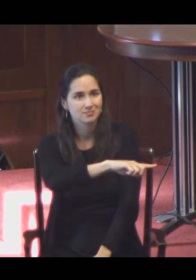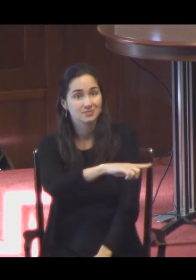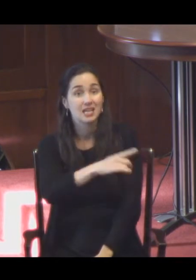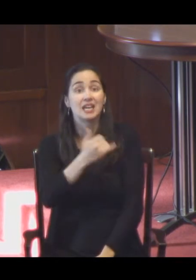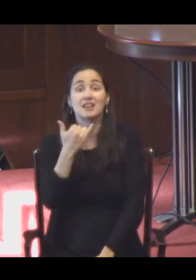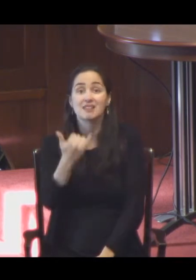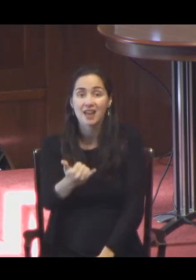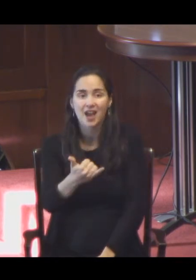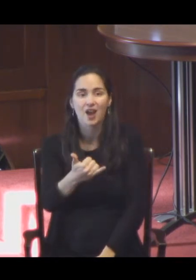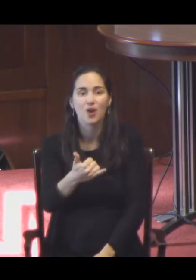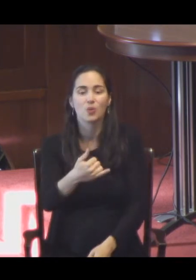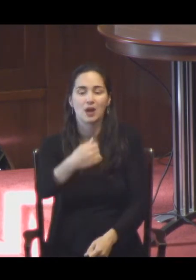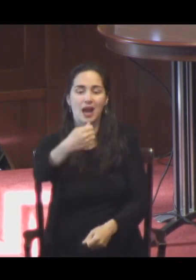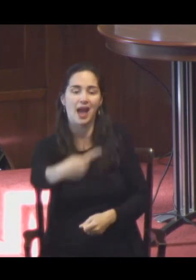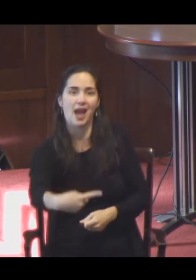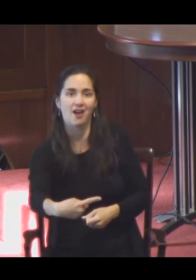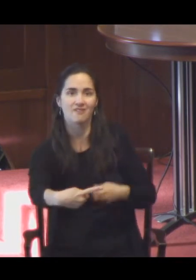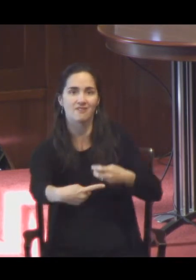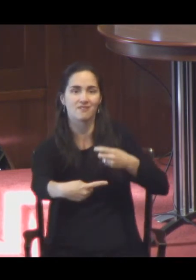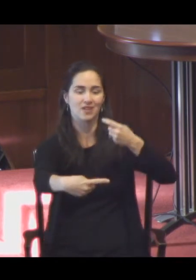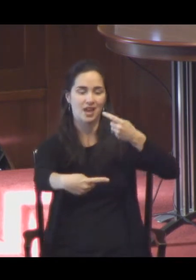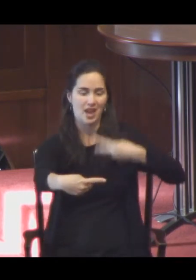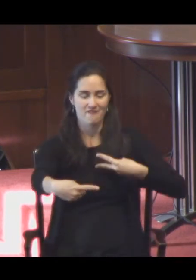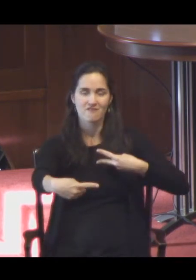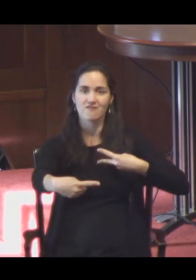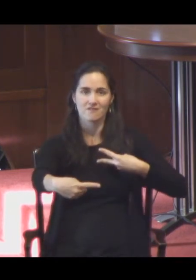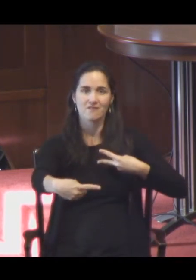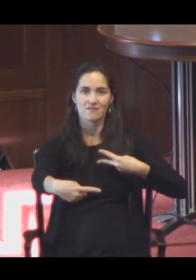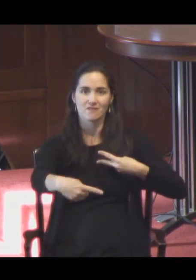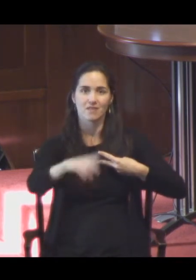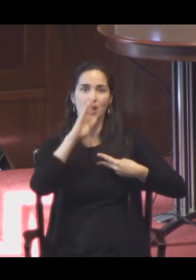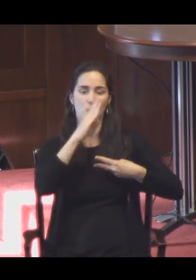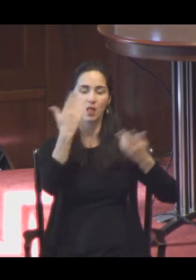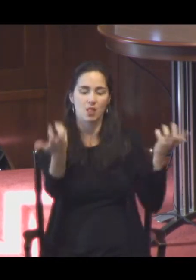and you will be with me in my kingdom. I will come and I will sup with you.